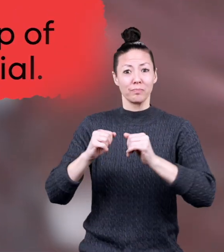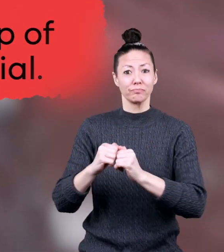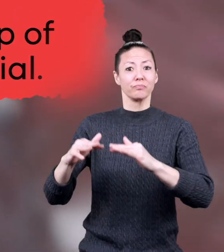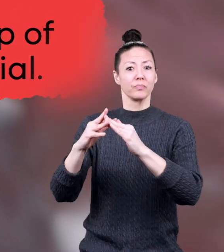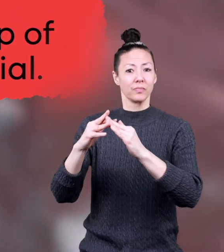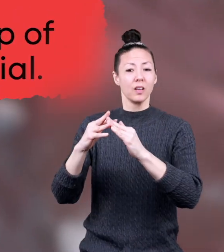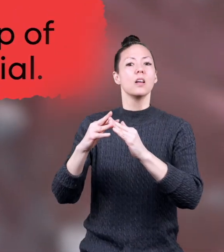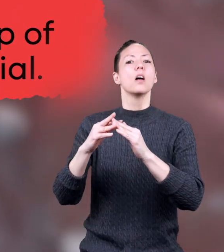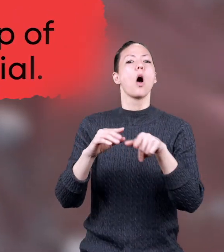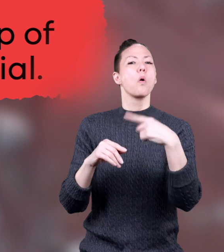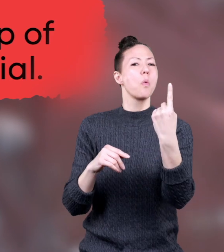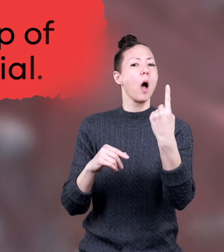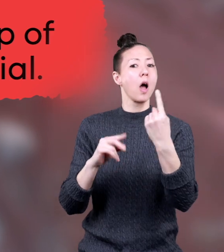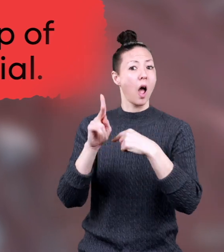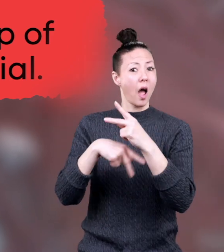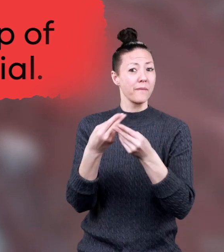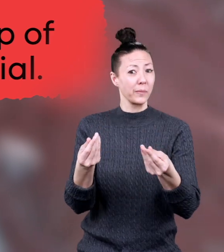are made up of only one kind of material.